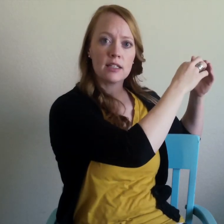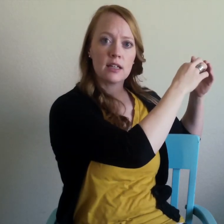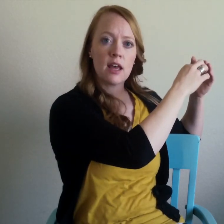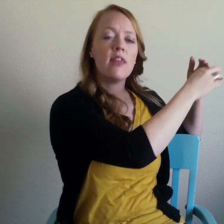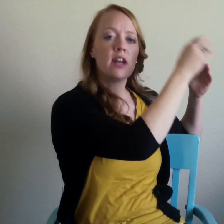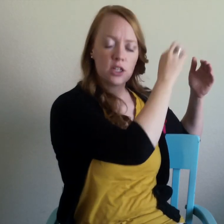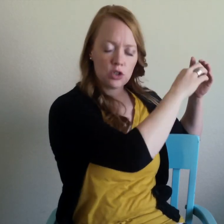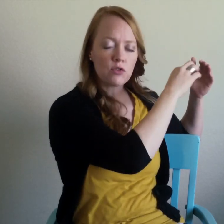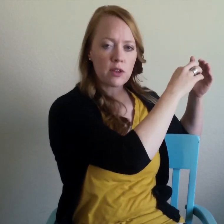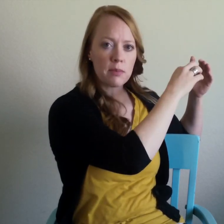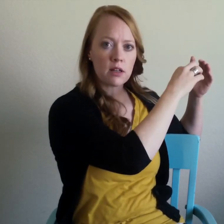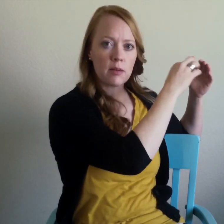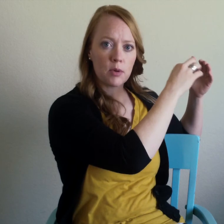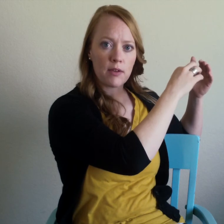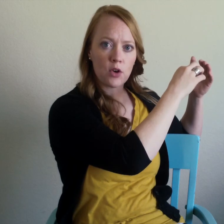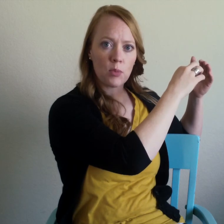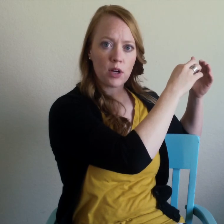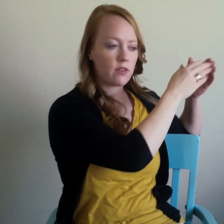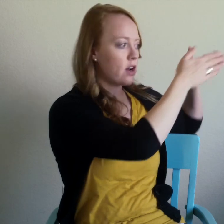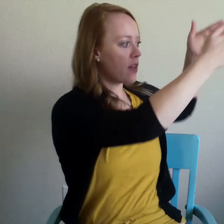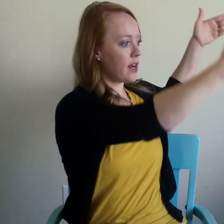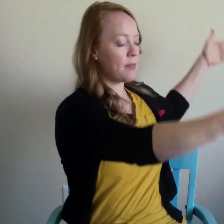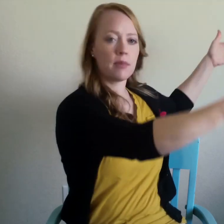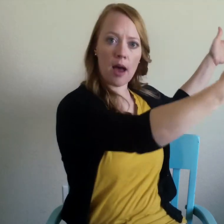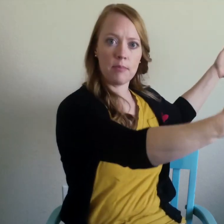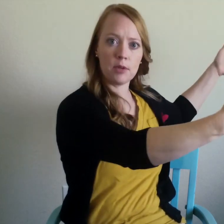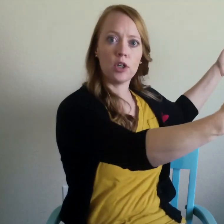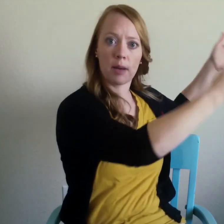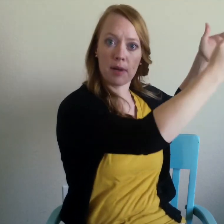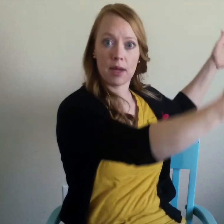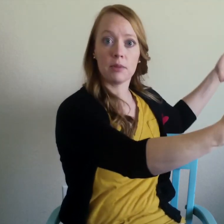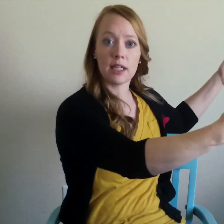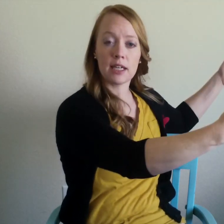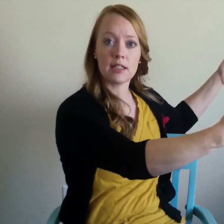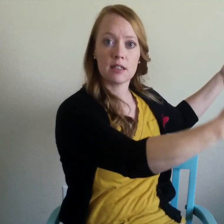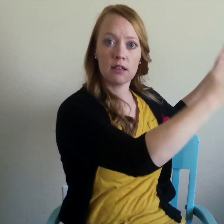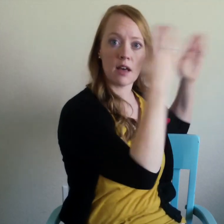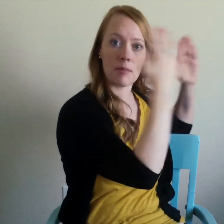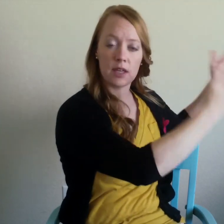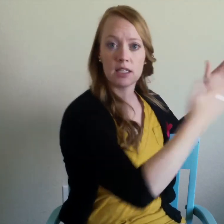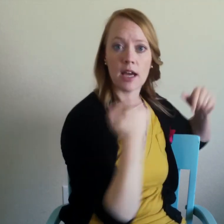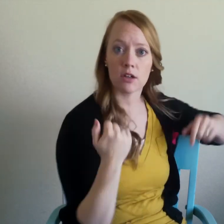that i shoot for the middle and put my focal point over there and then i'm i'm good i'm going to be able to get um the entire